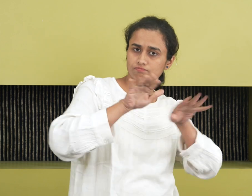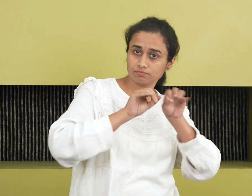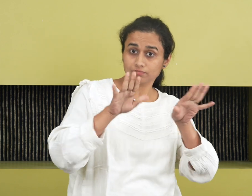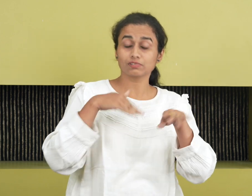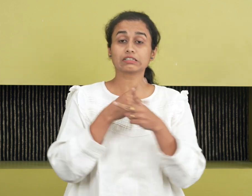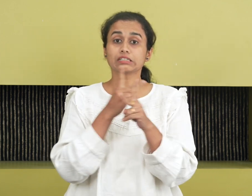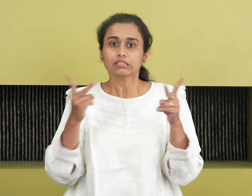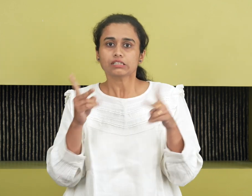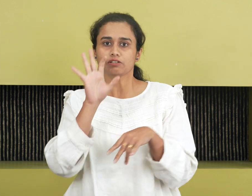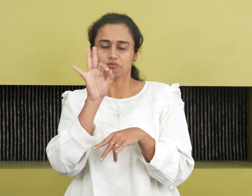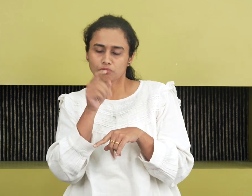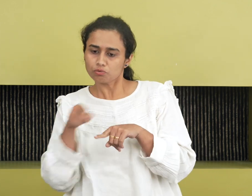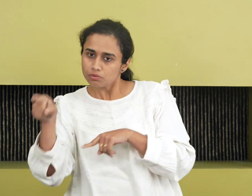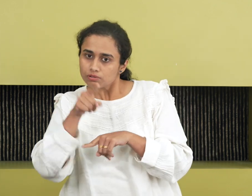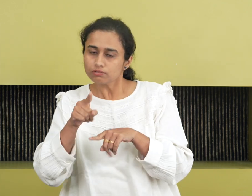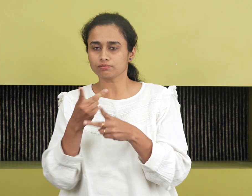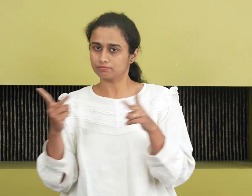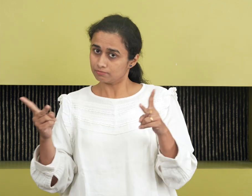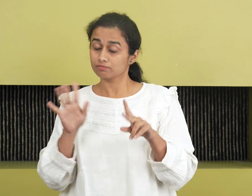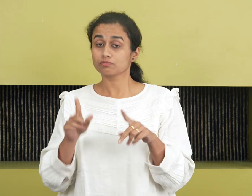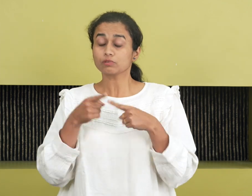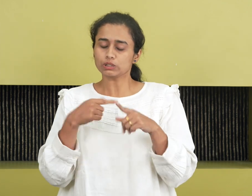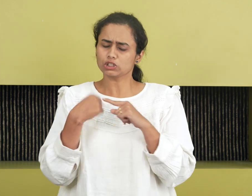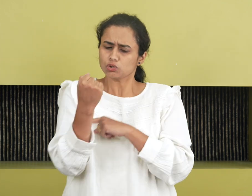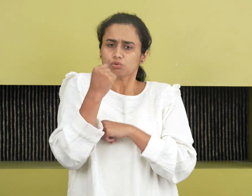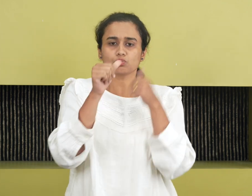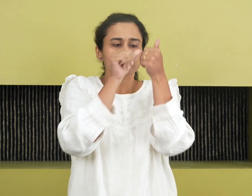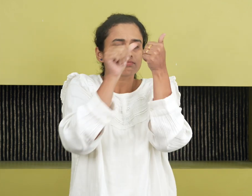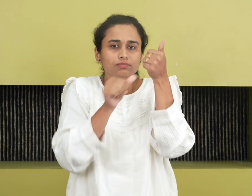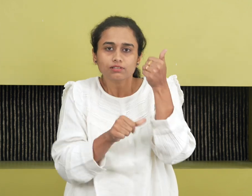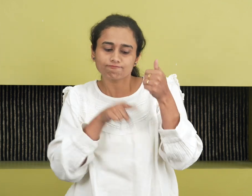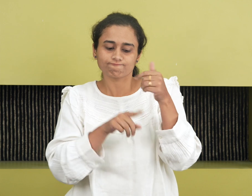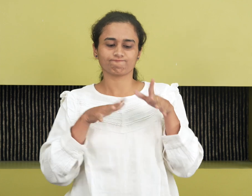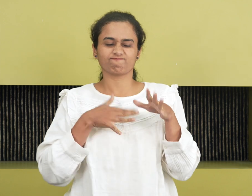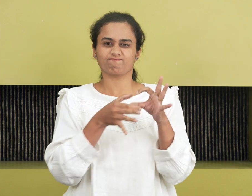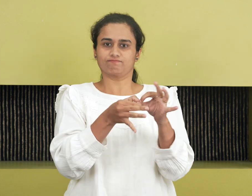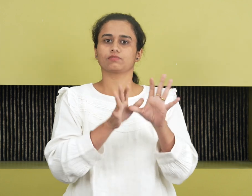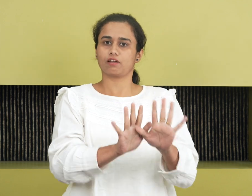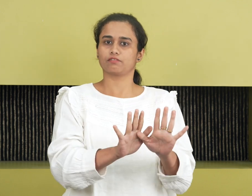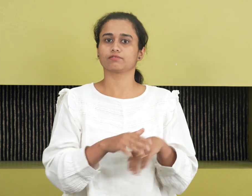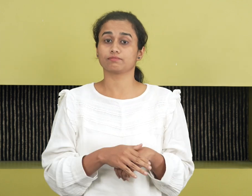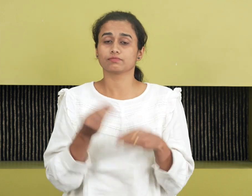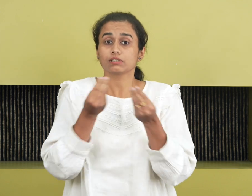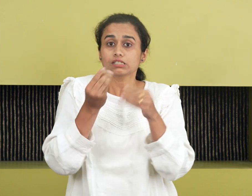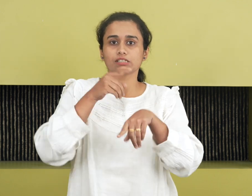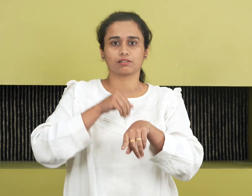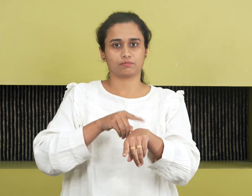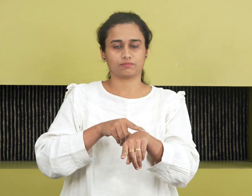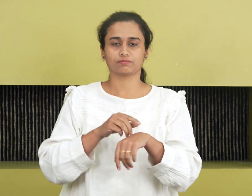40, but there is a strong hierarchy within those. Some tongues are